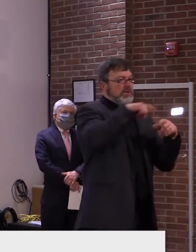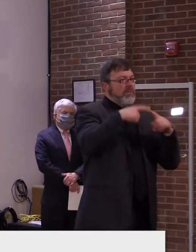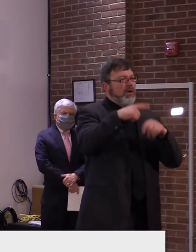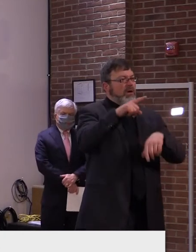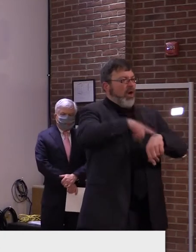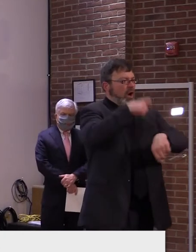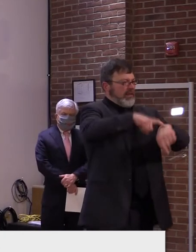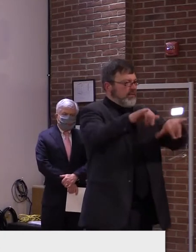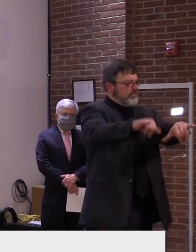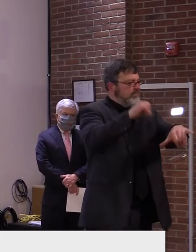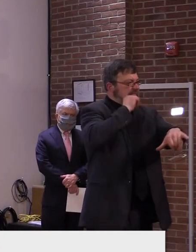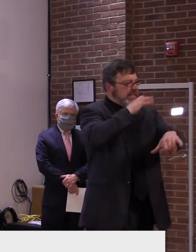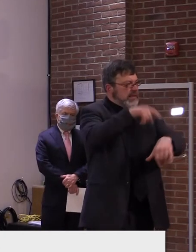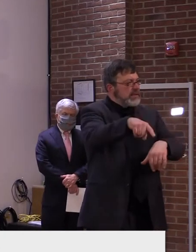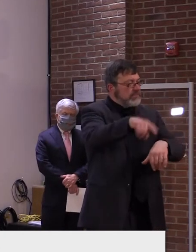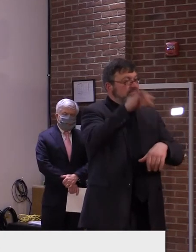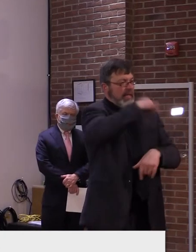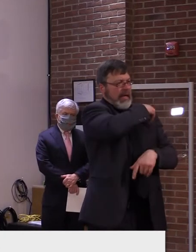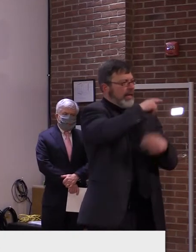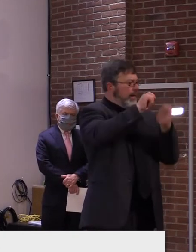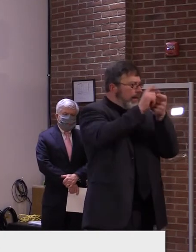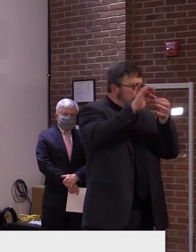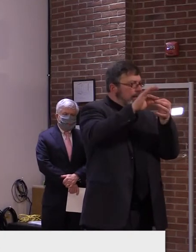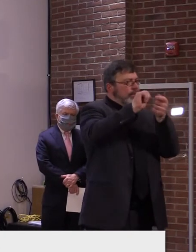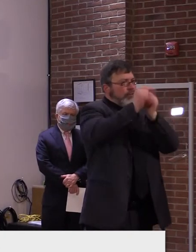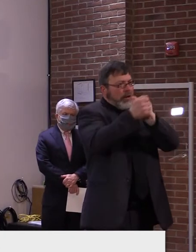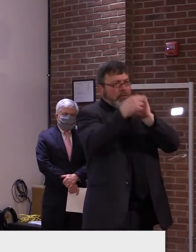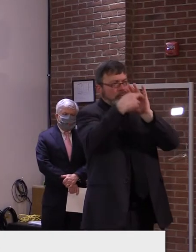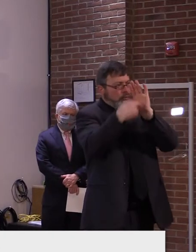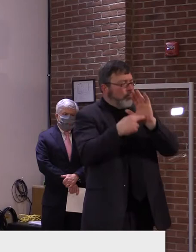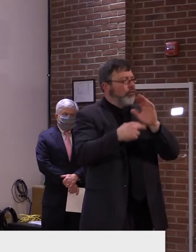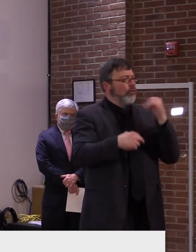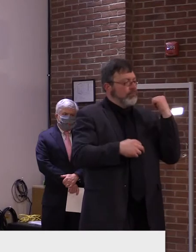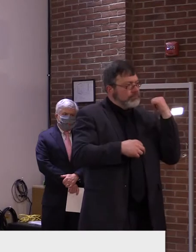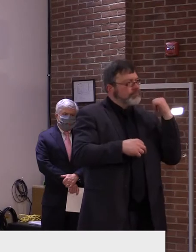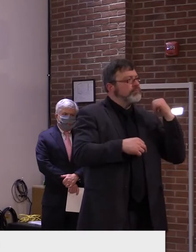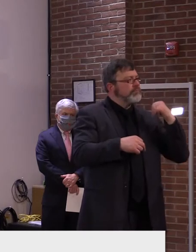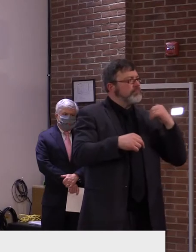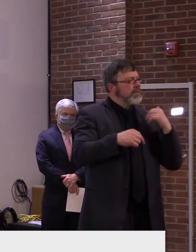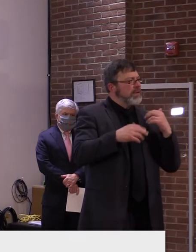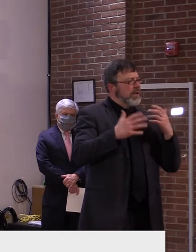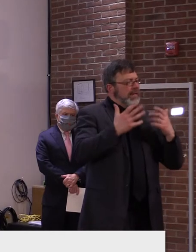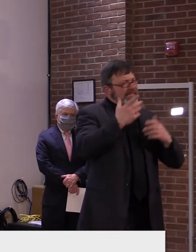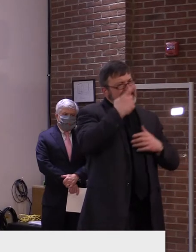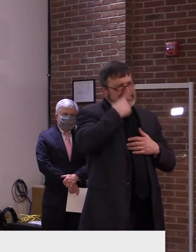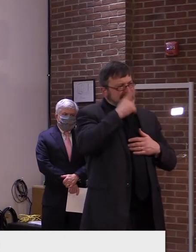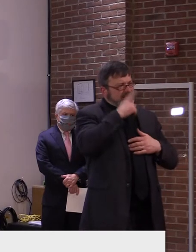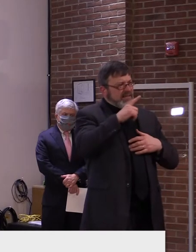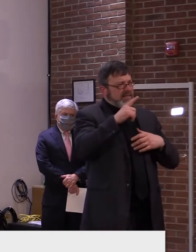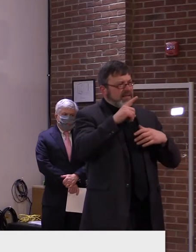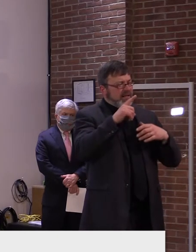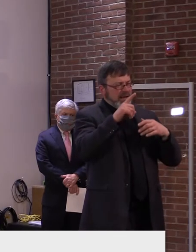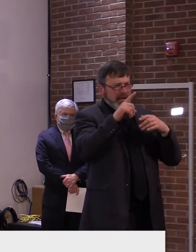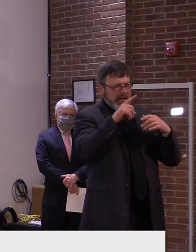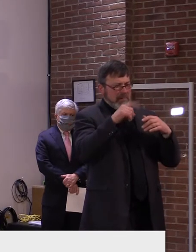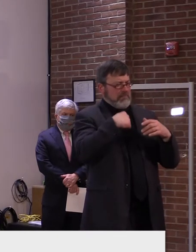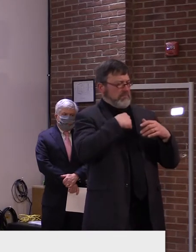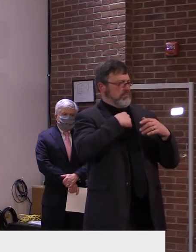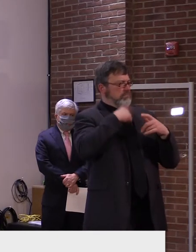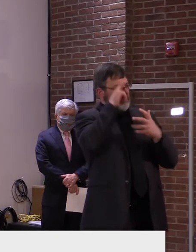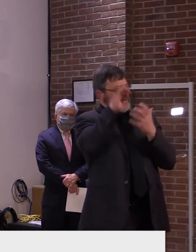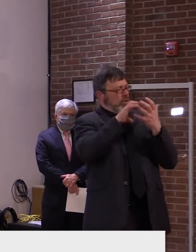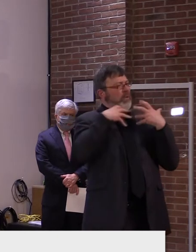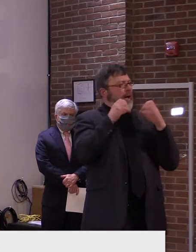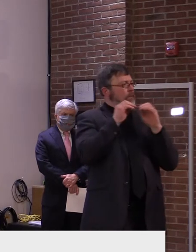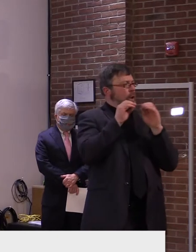these visitation policies, is this just for people within long-term care? Or if you have somebody that's in long-term care